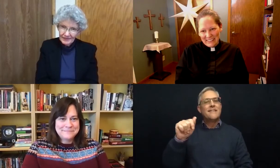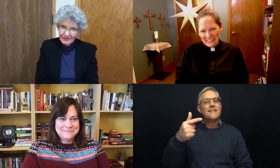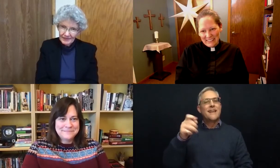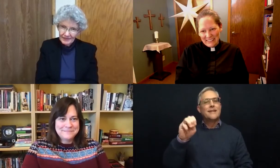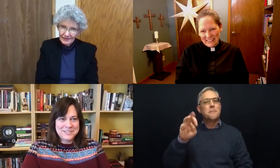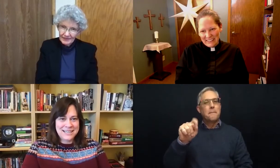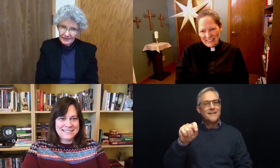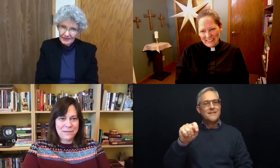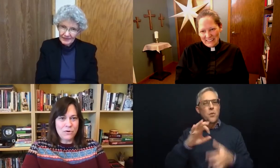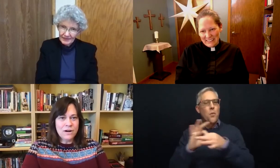I'm I say more?